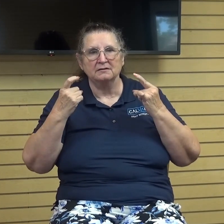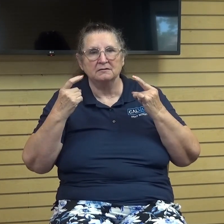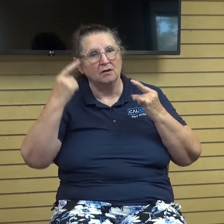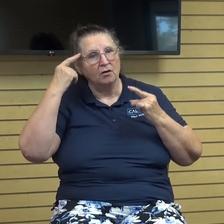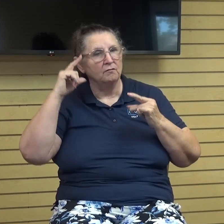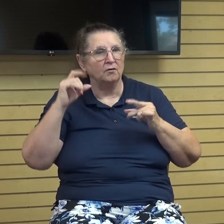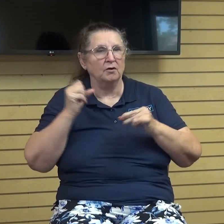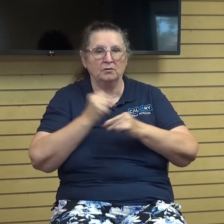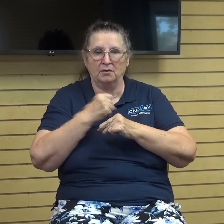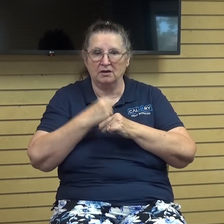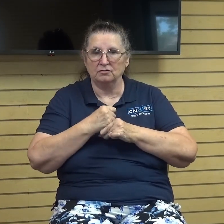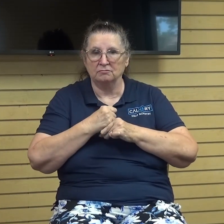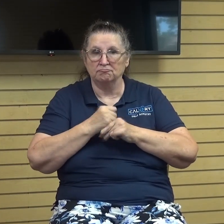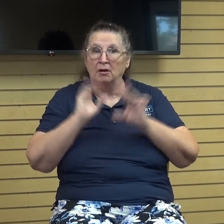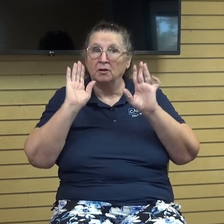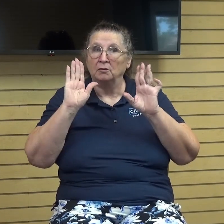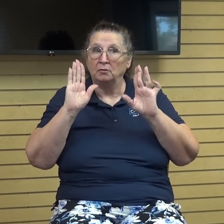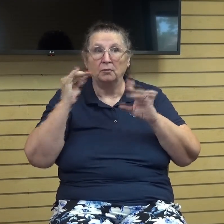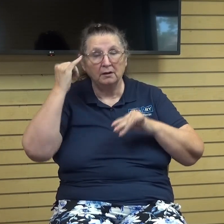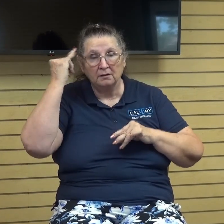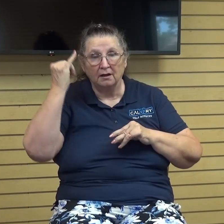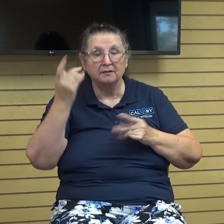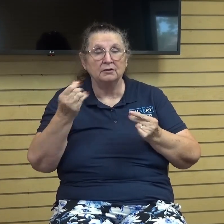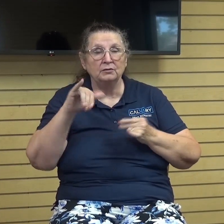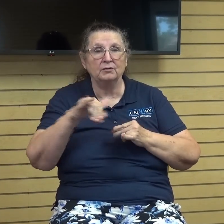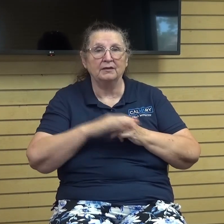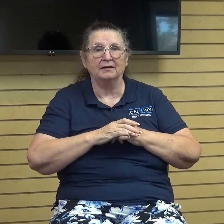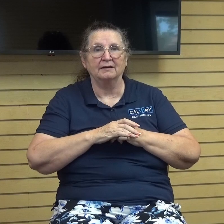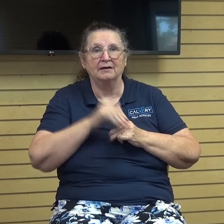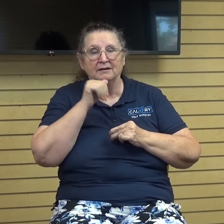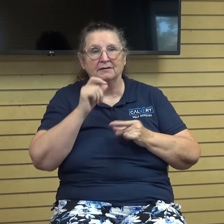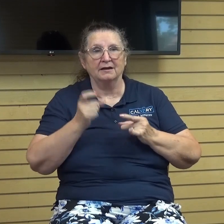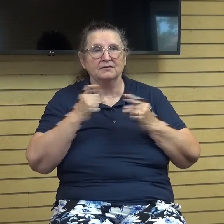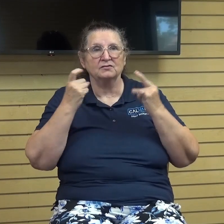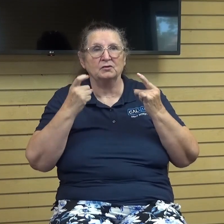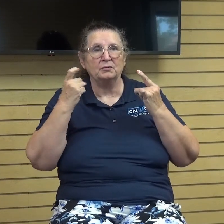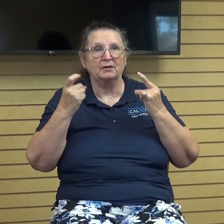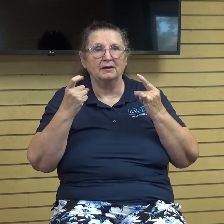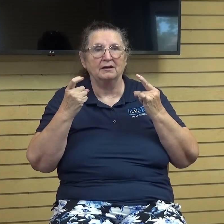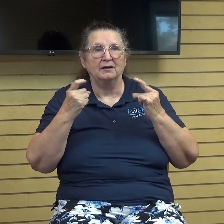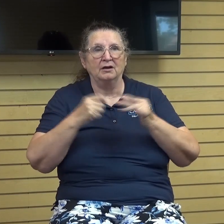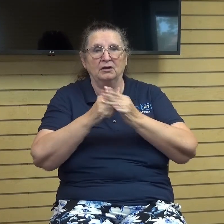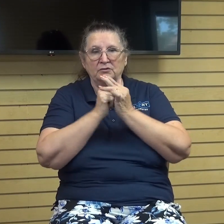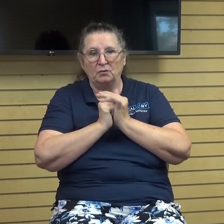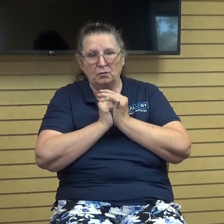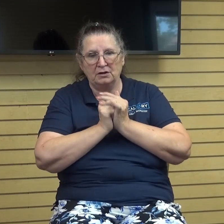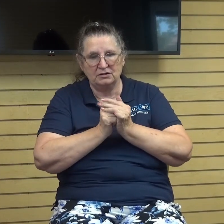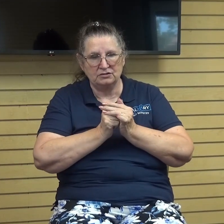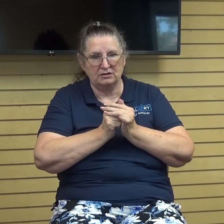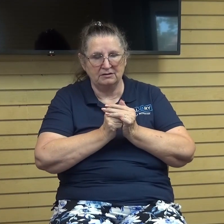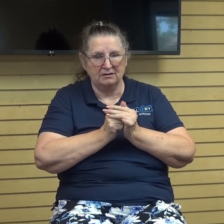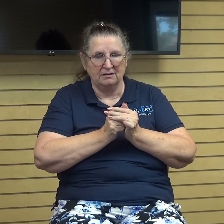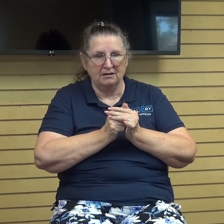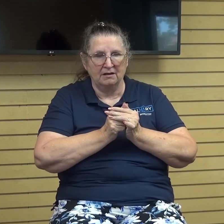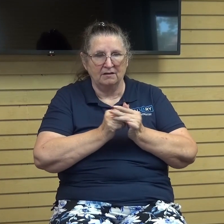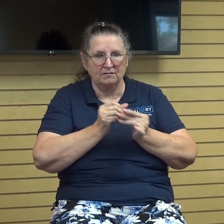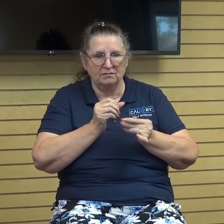it's a great idea to do that not a celebration to worship the created but to celebrate the